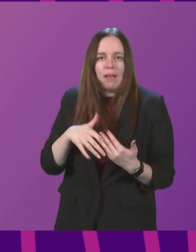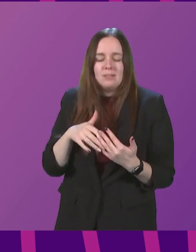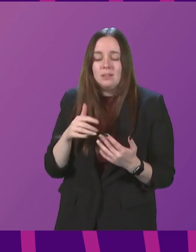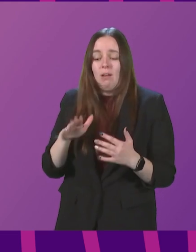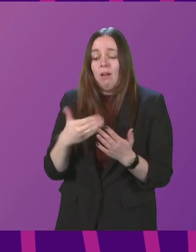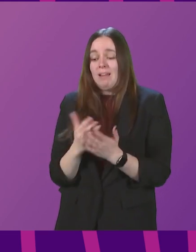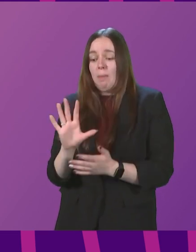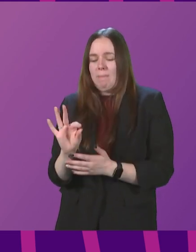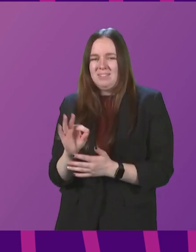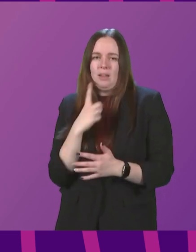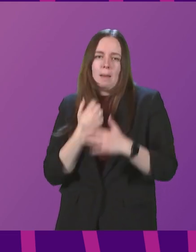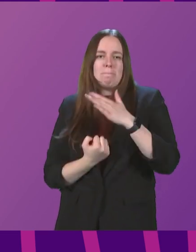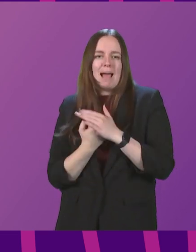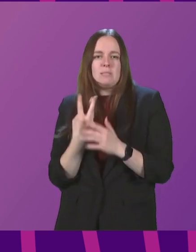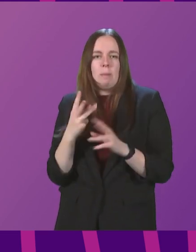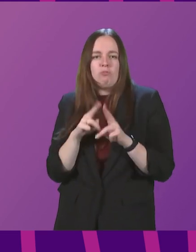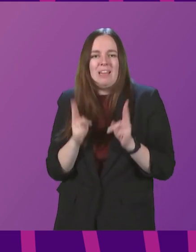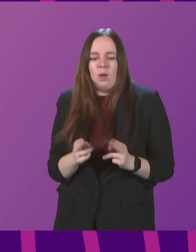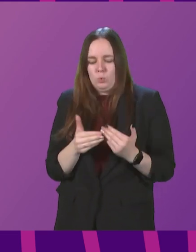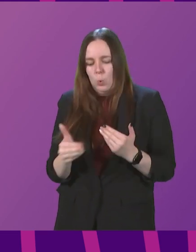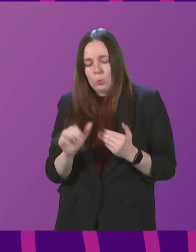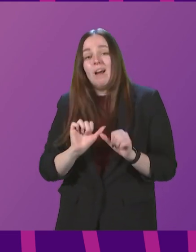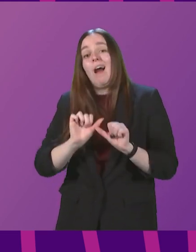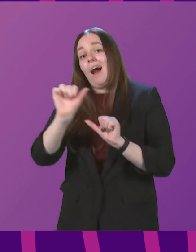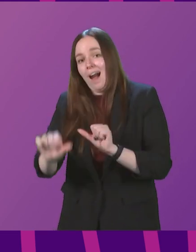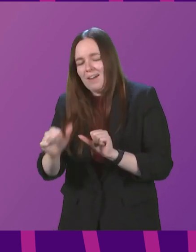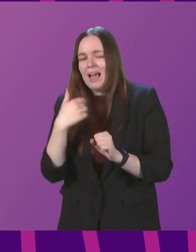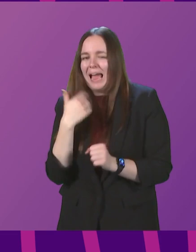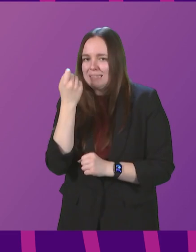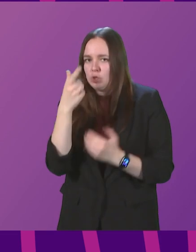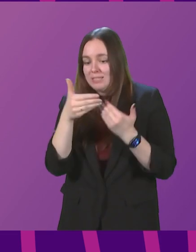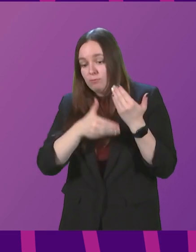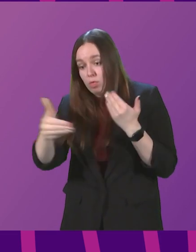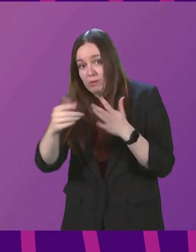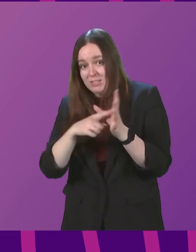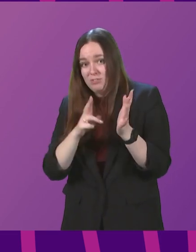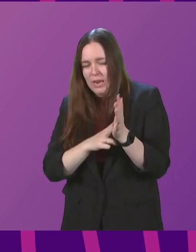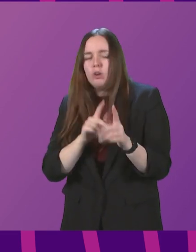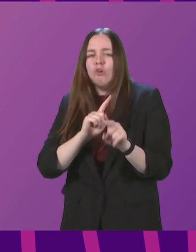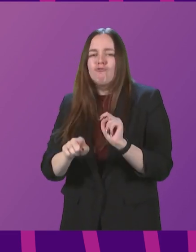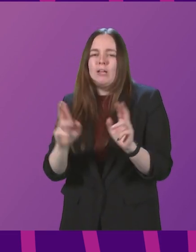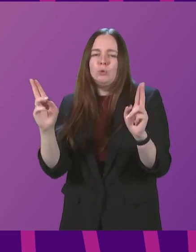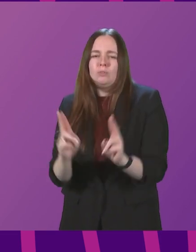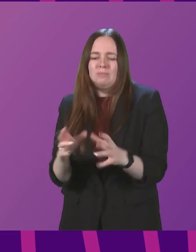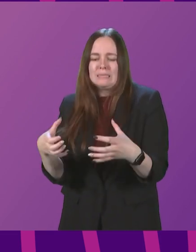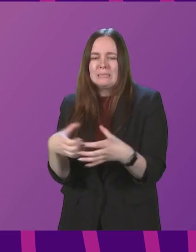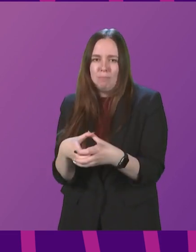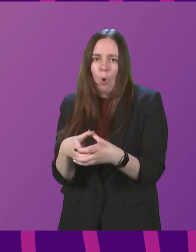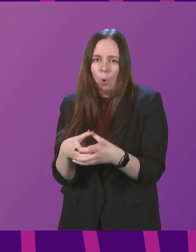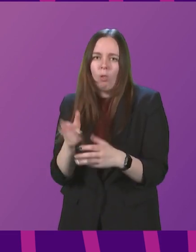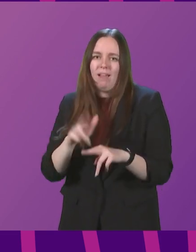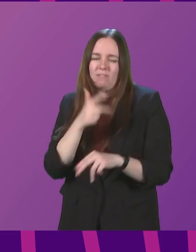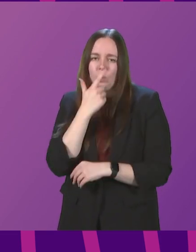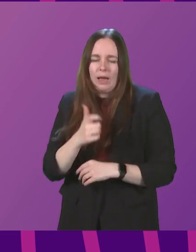keep indoor gatherings to a maximum of three households. And after that, I suggest for the rest of this month, try to keep them as small as your circumstances